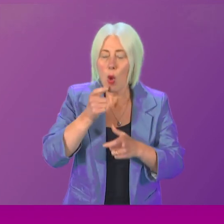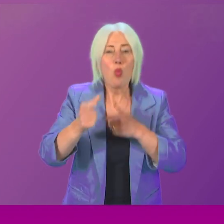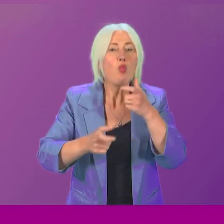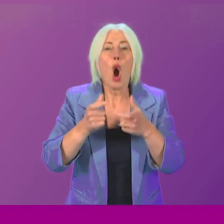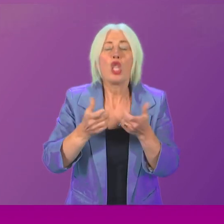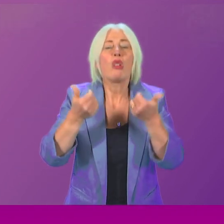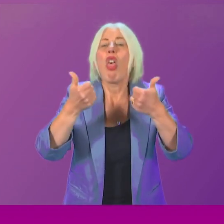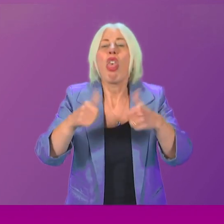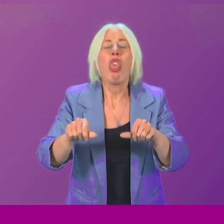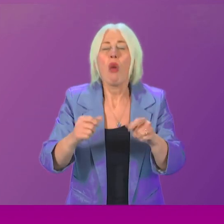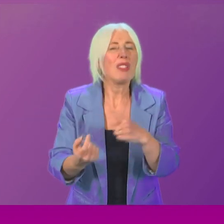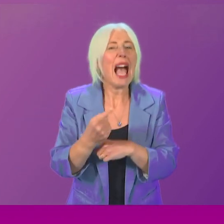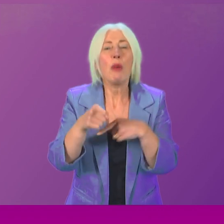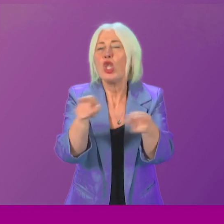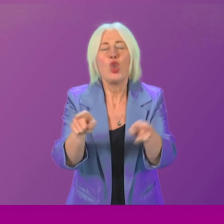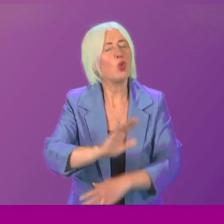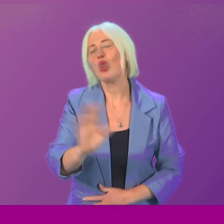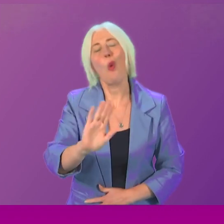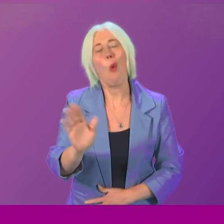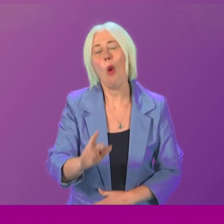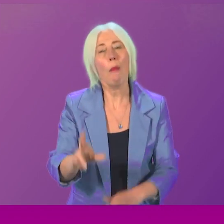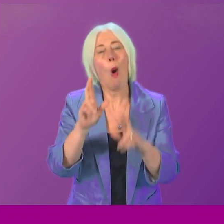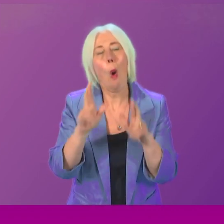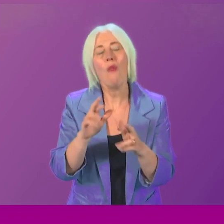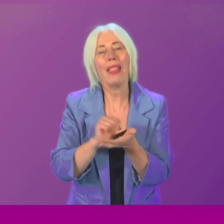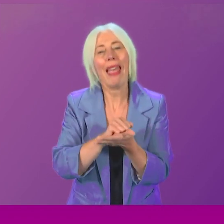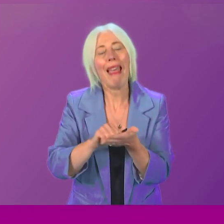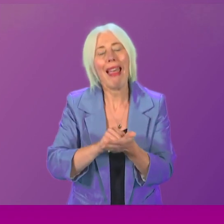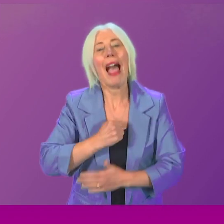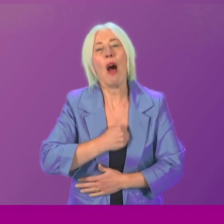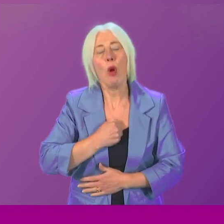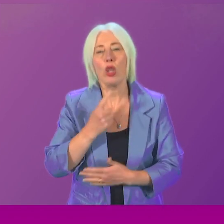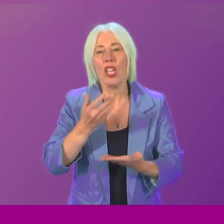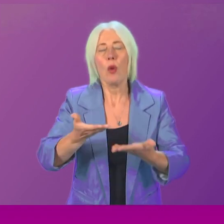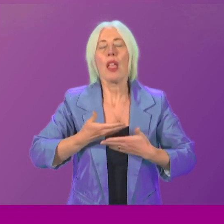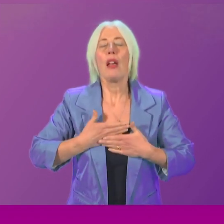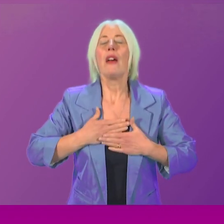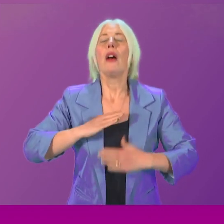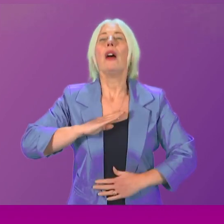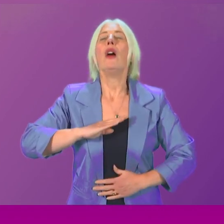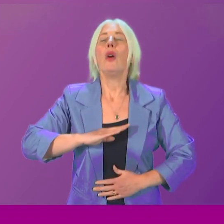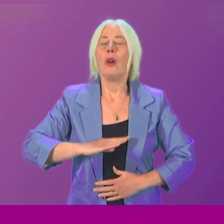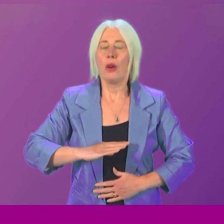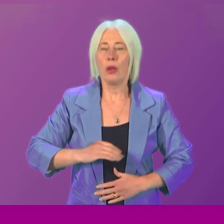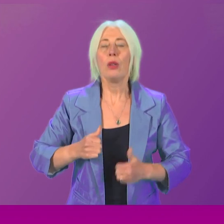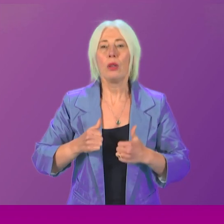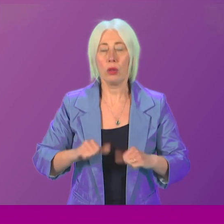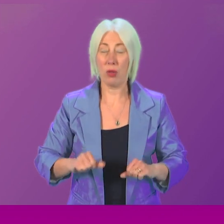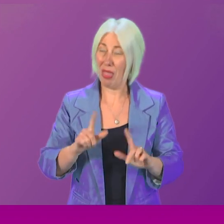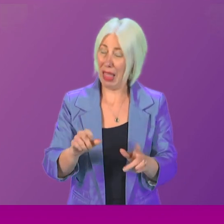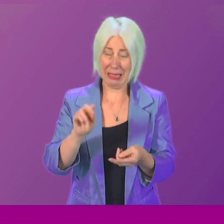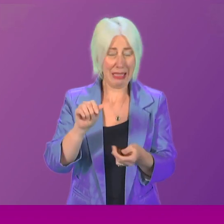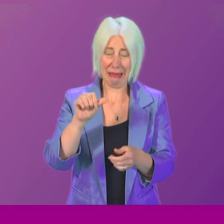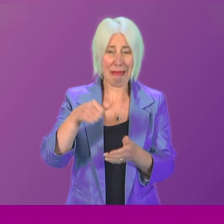to you, but I hope this apology will bring you some measure of solace. It is the very least that you